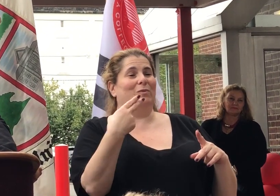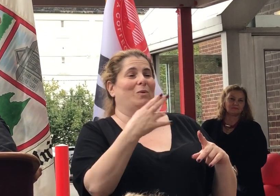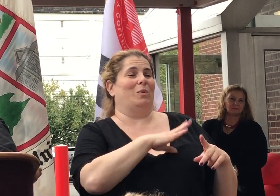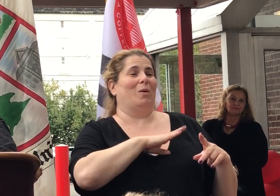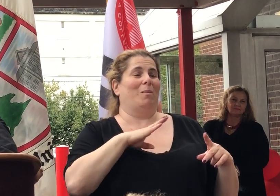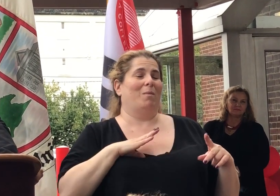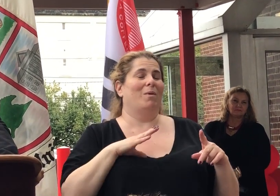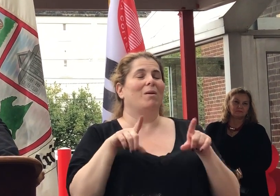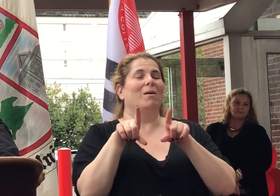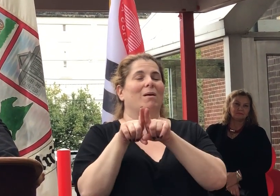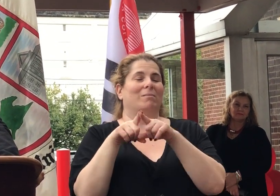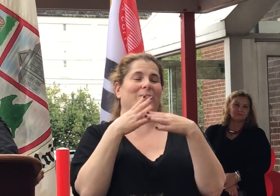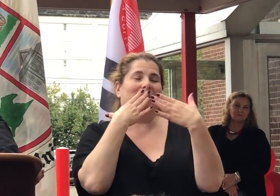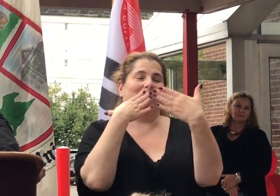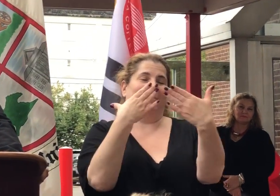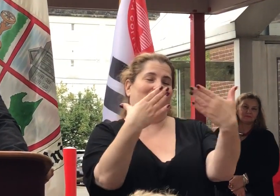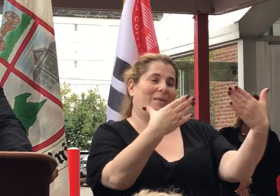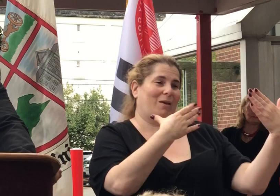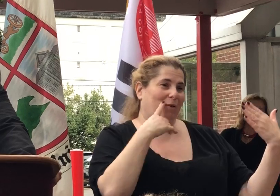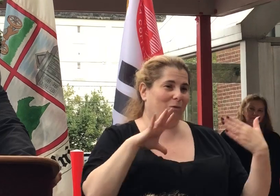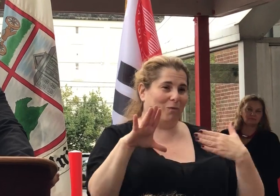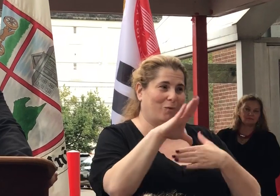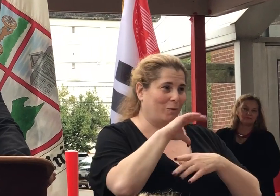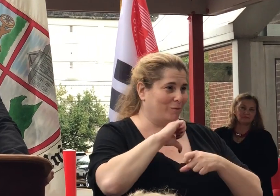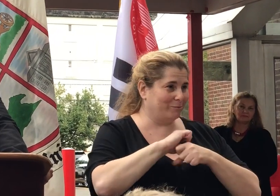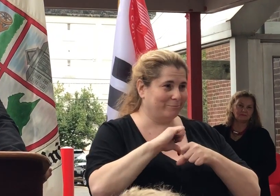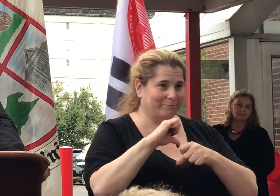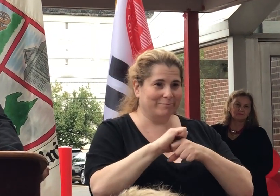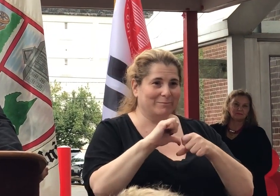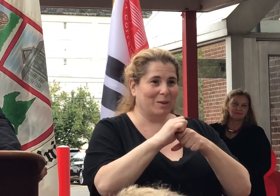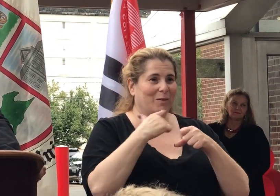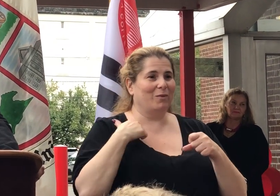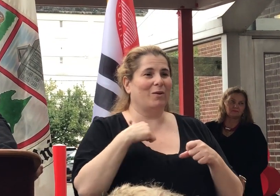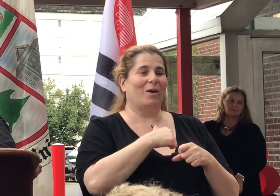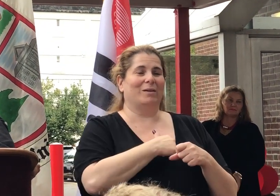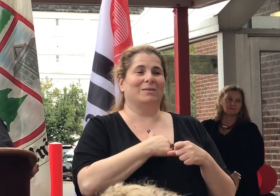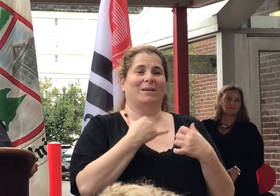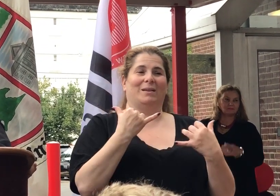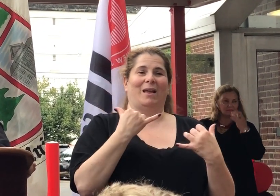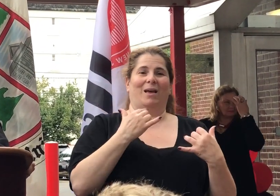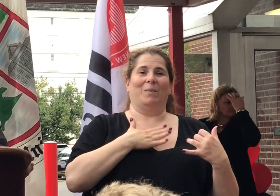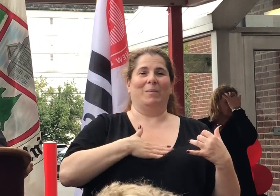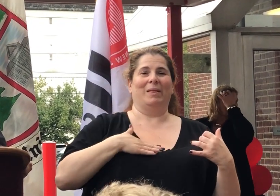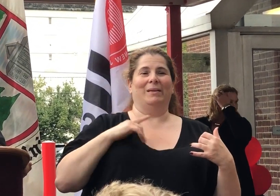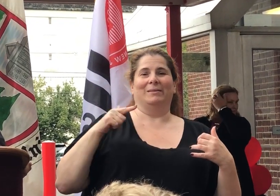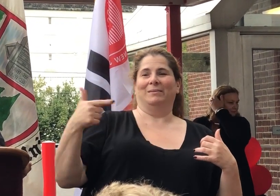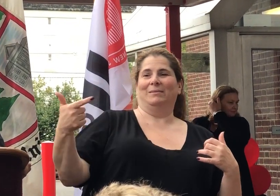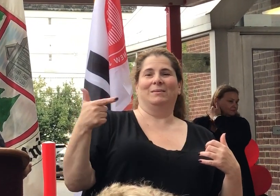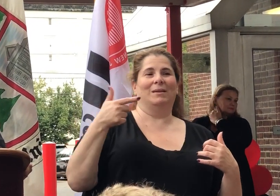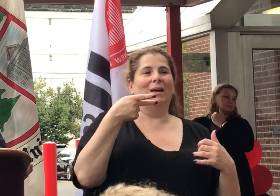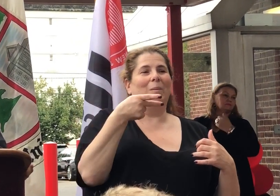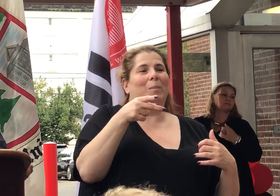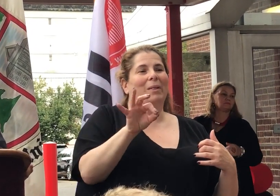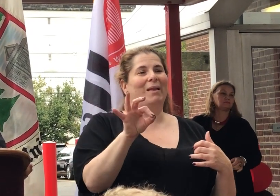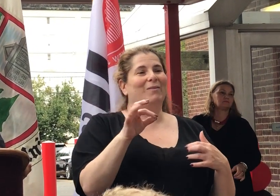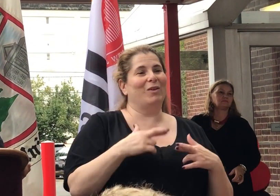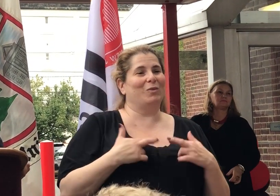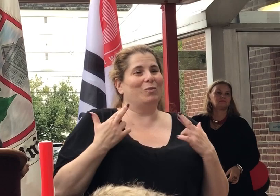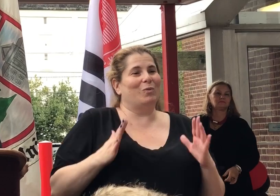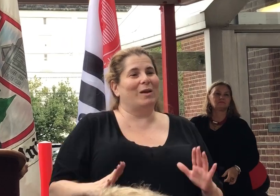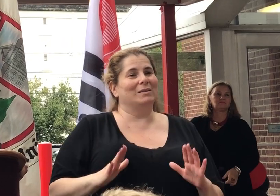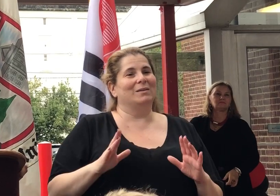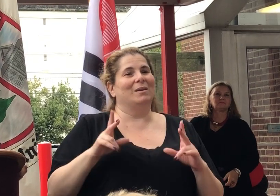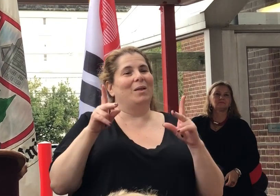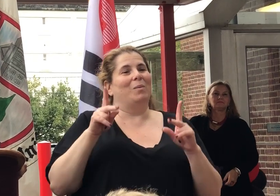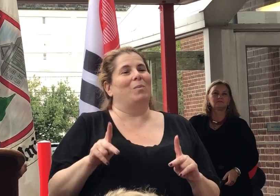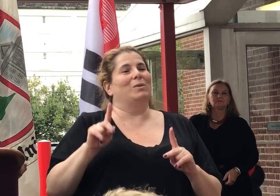for everything you're doing for us. So with that said, I'd like to call up a Plainfield resident, somebody who grabbed